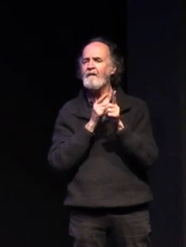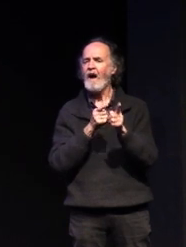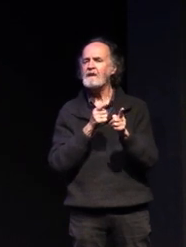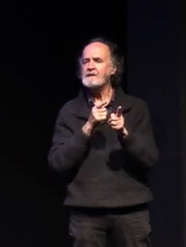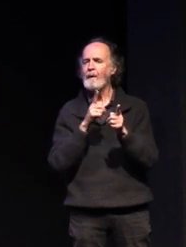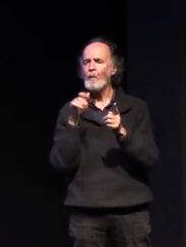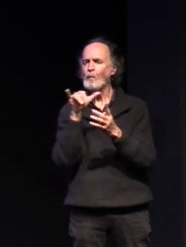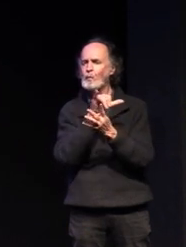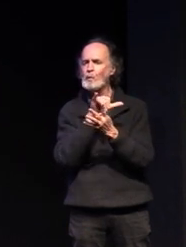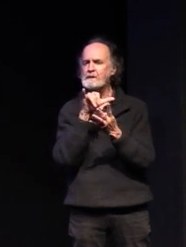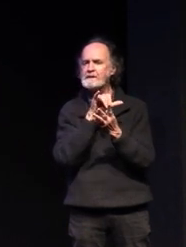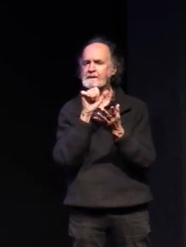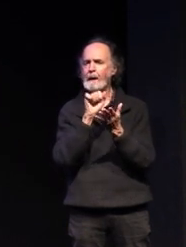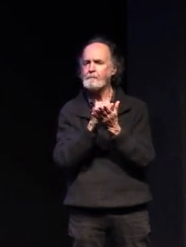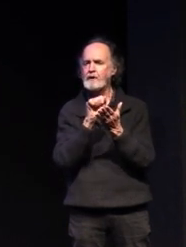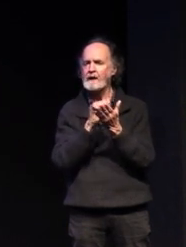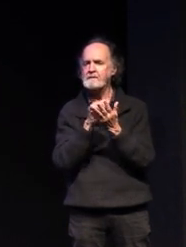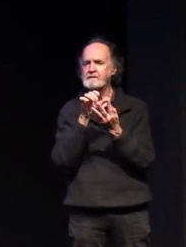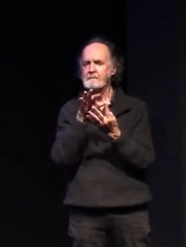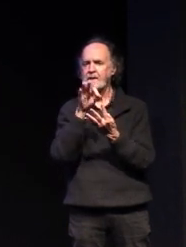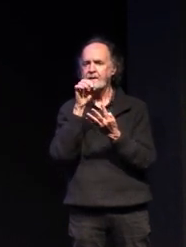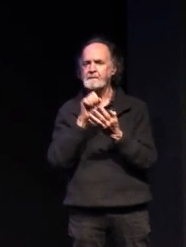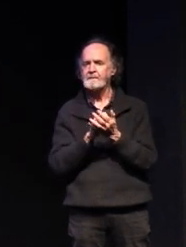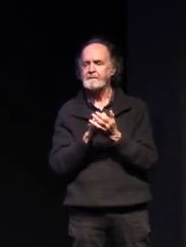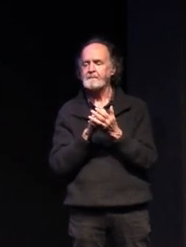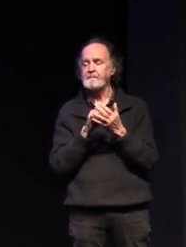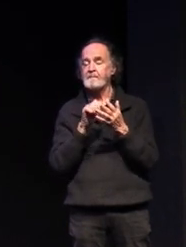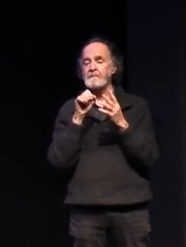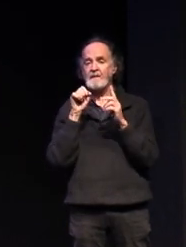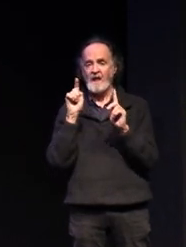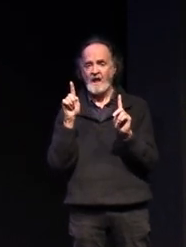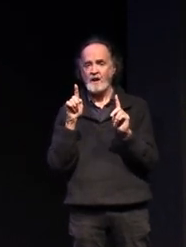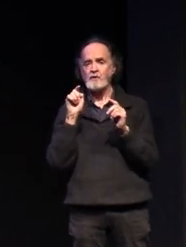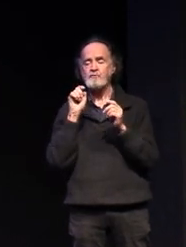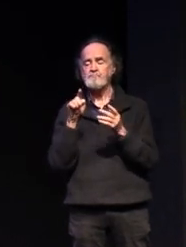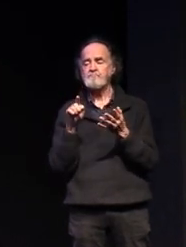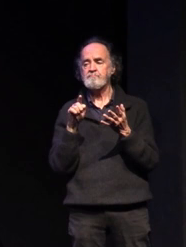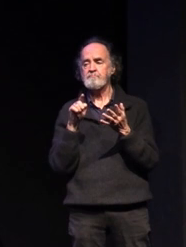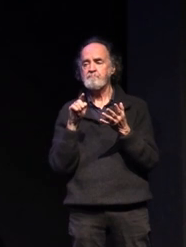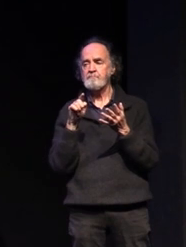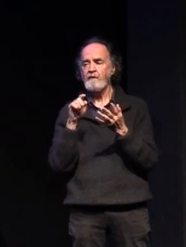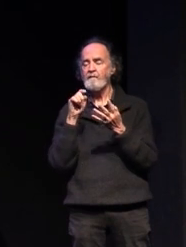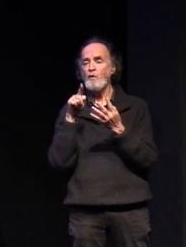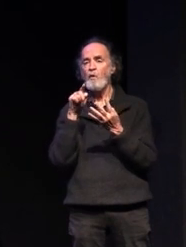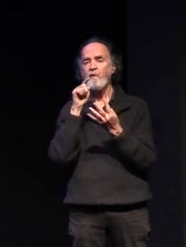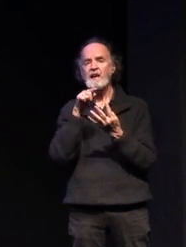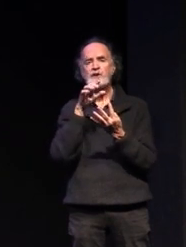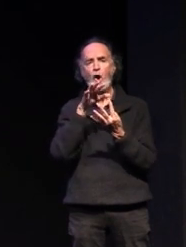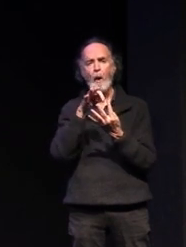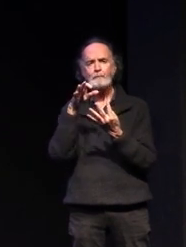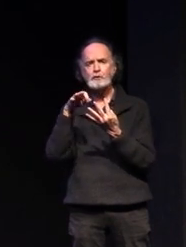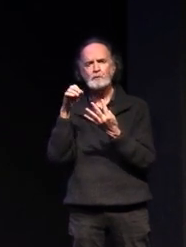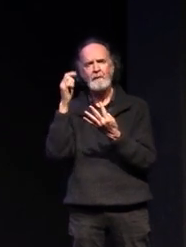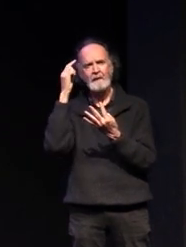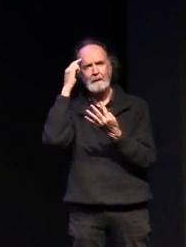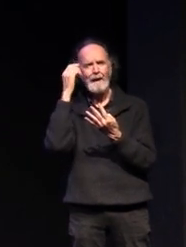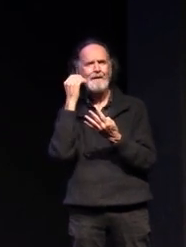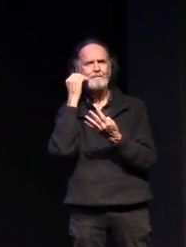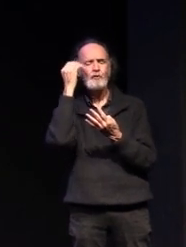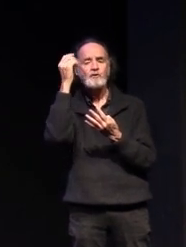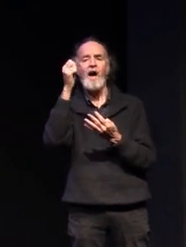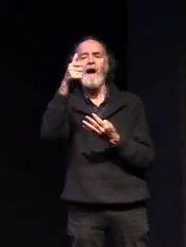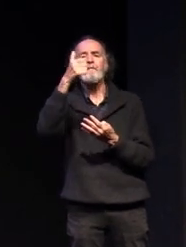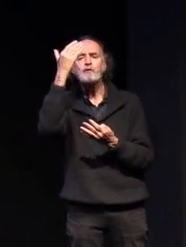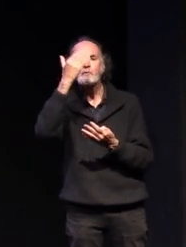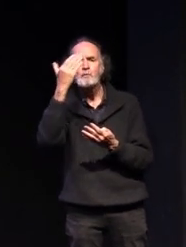subjects you do need to at this point for some of these options post-school think about the tertiary requirements